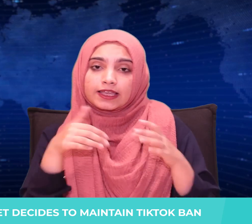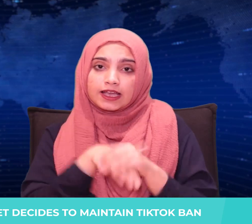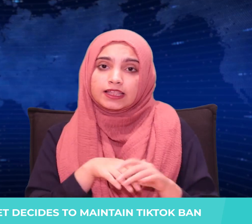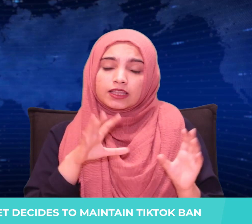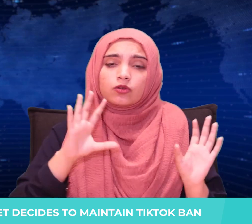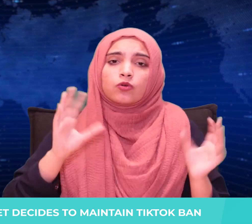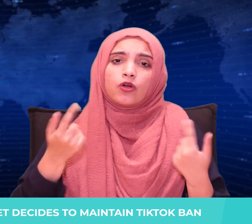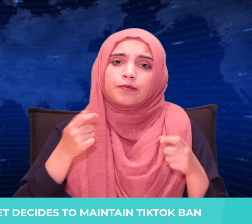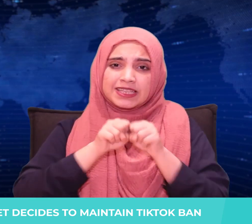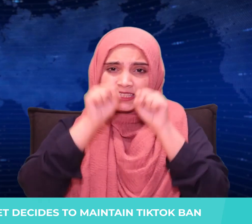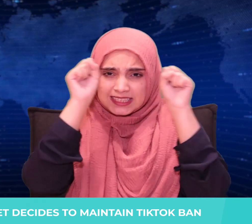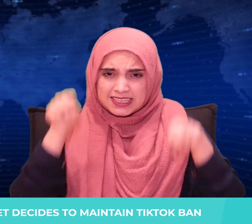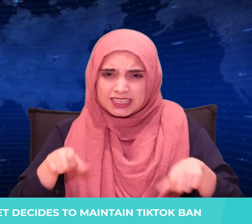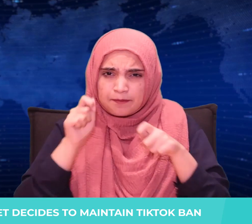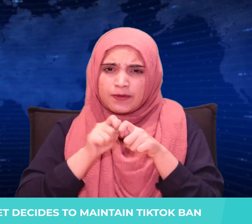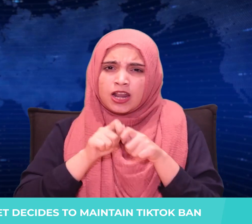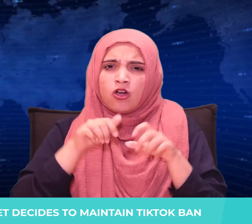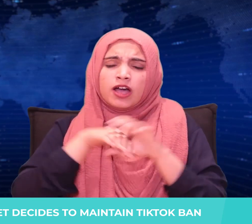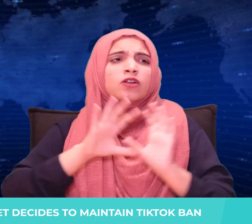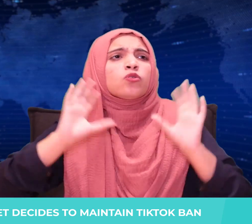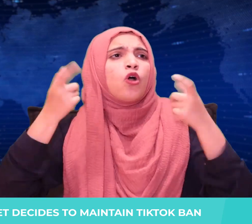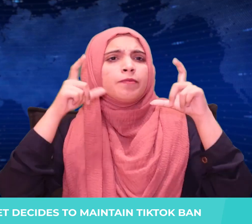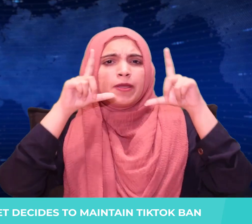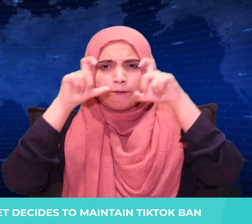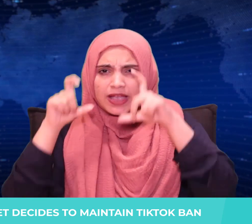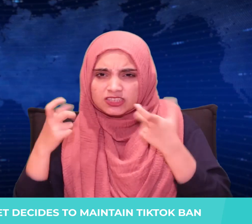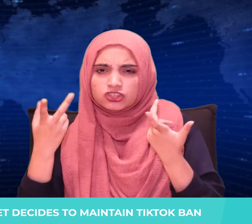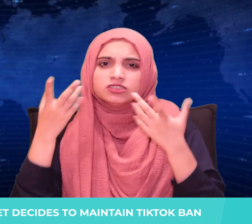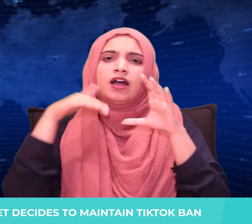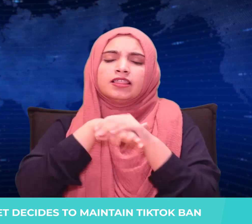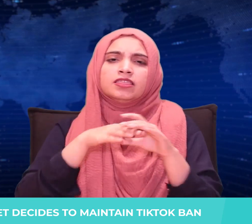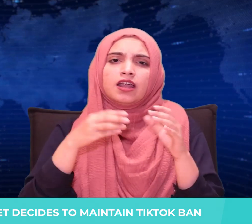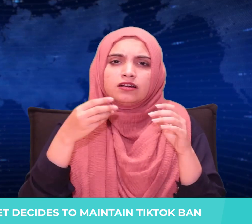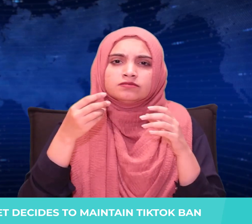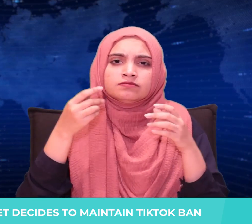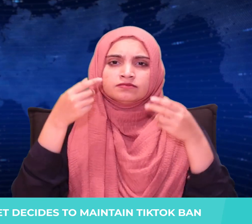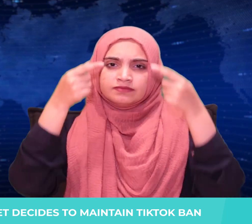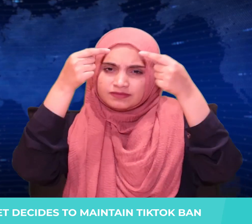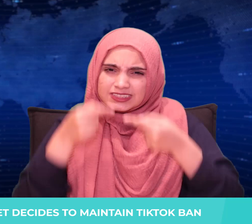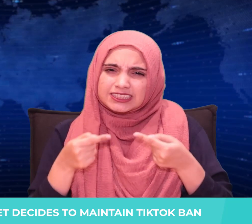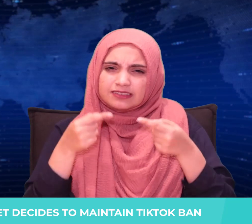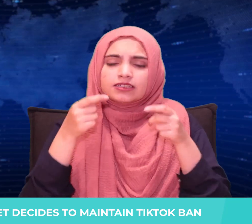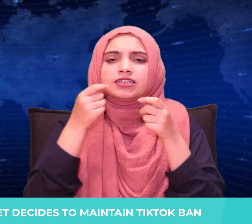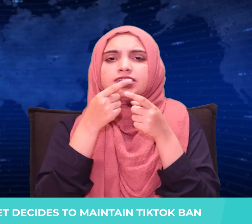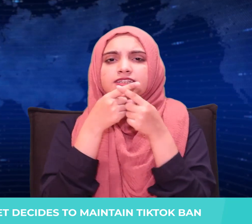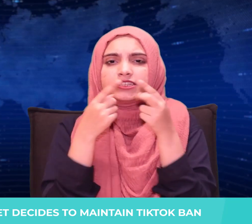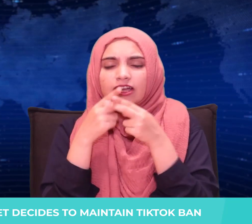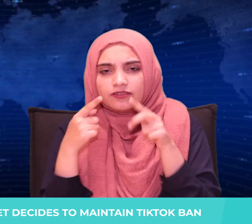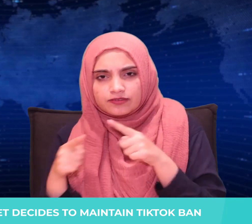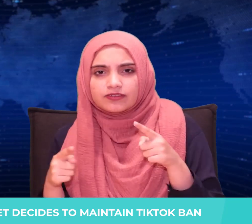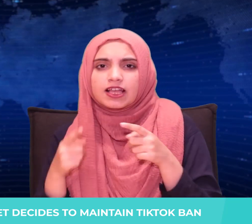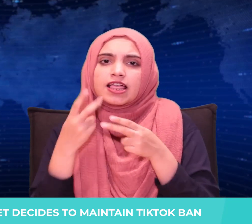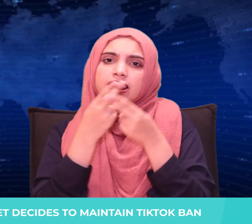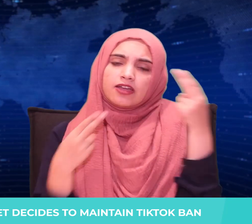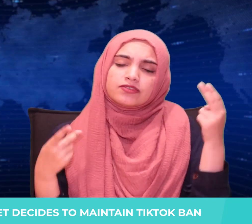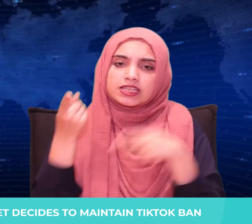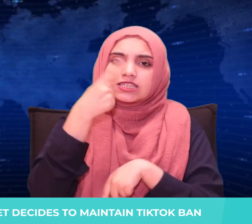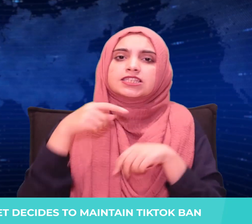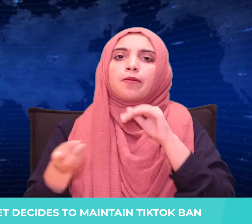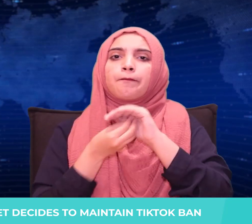that captured all the information about AT&T's computer system and the network access credentials of